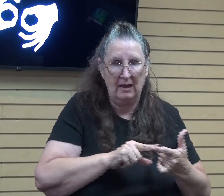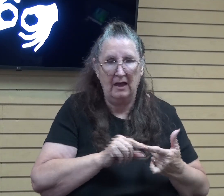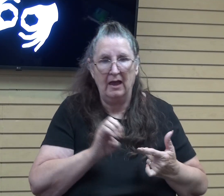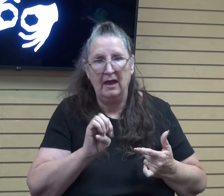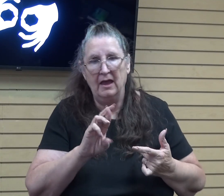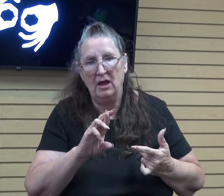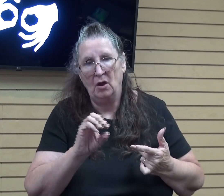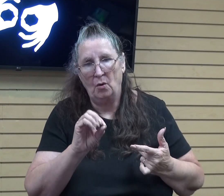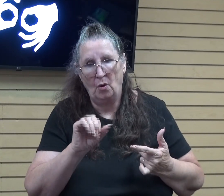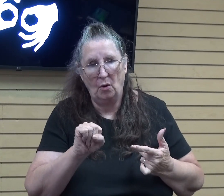fig.